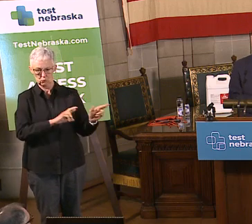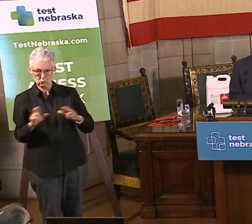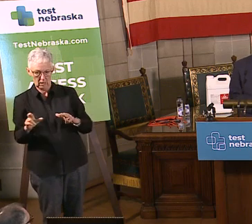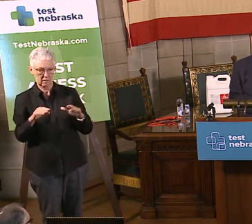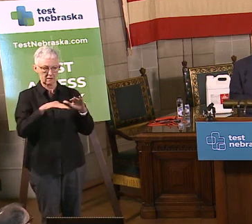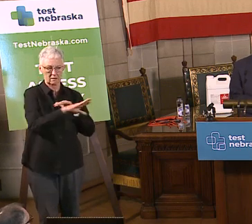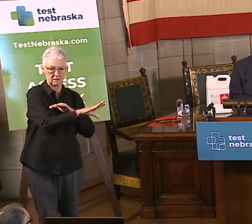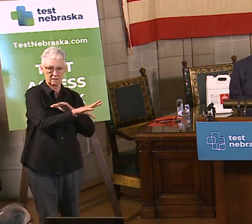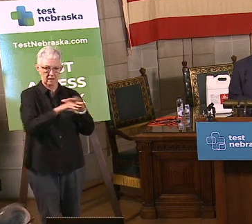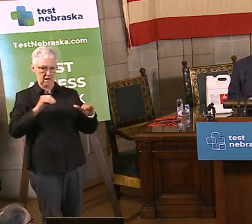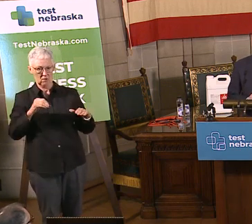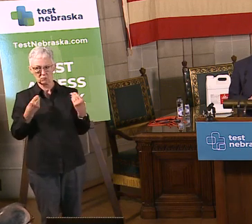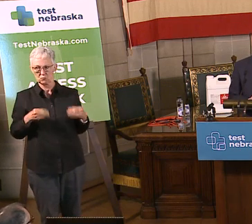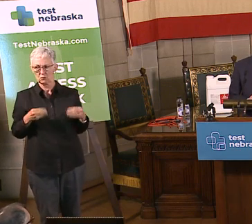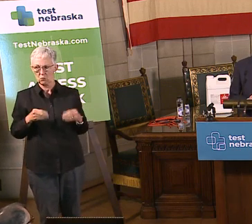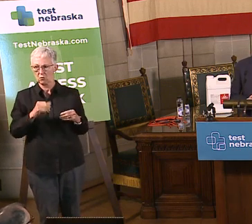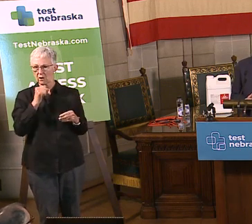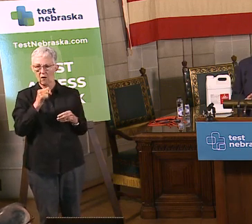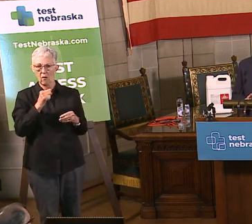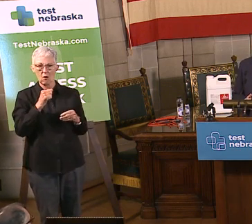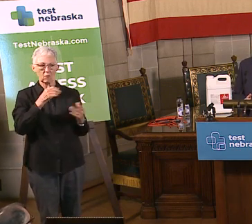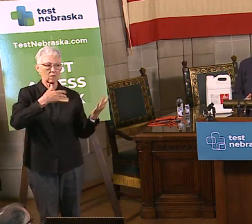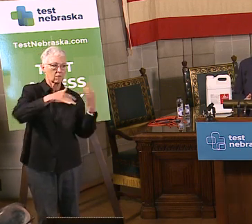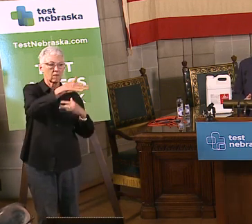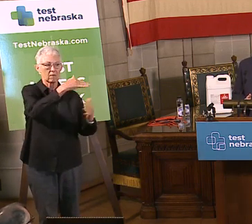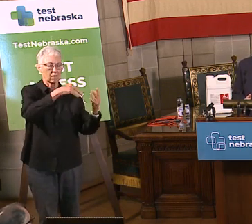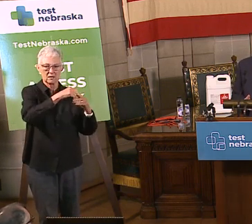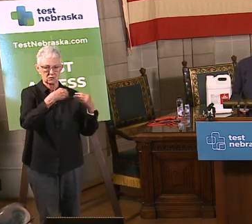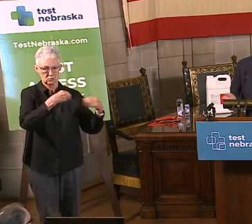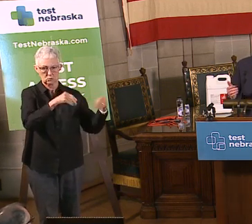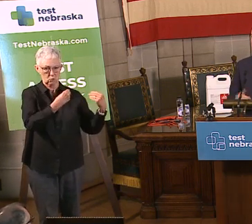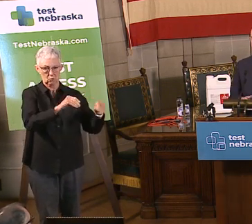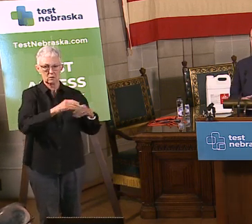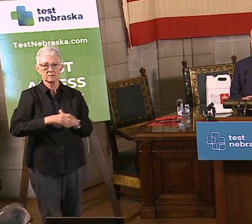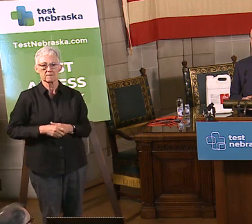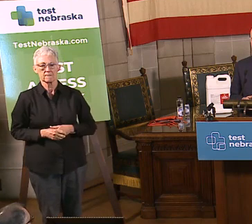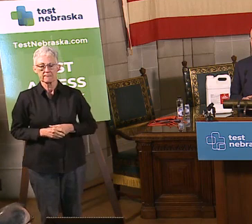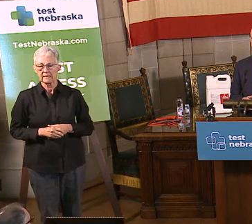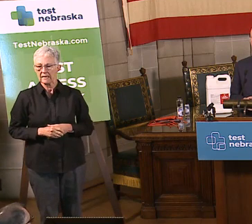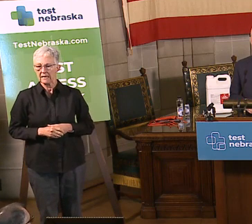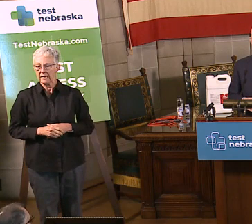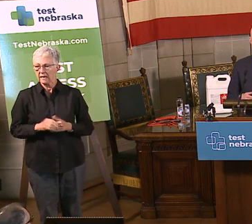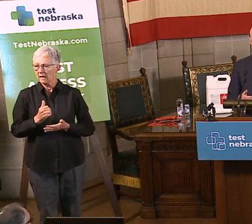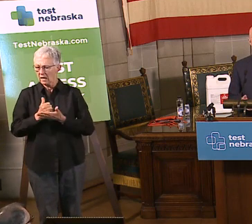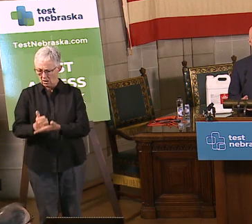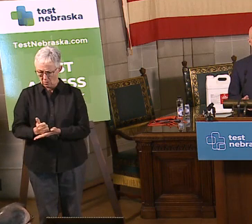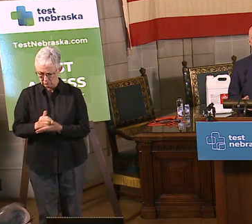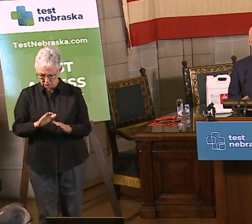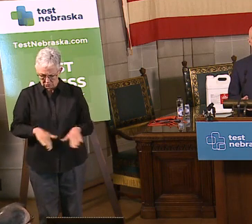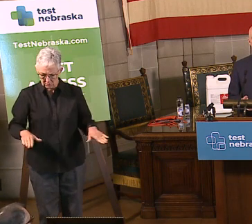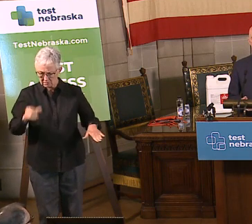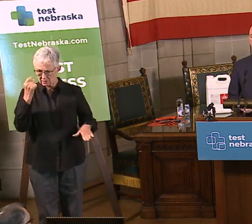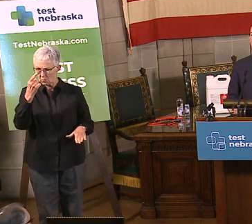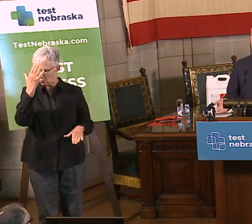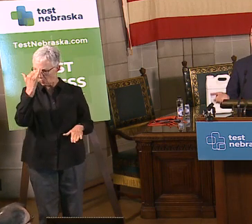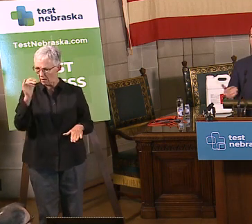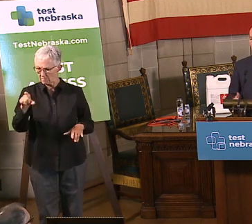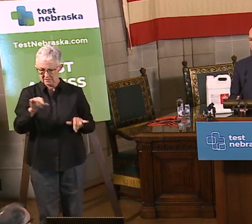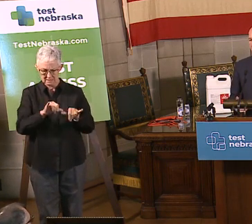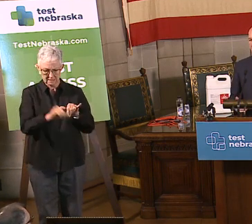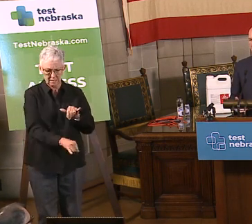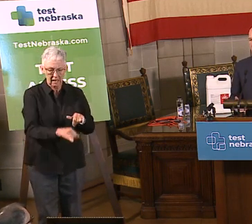following shopping. Number four, help kids socially distance. Keep them at home to play. Avoid group sports